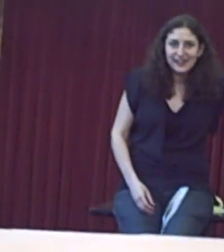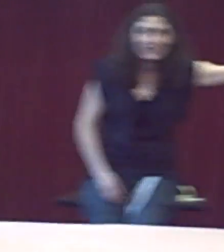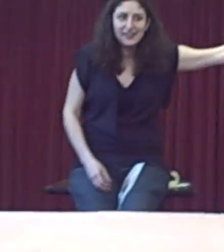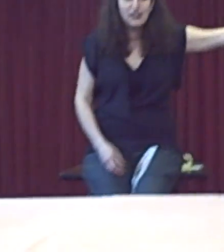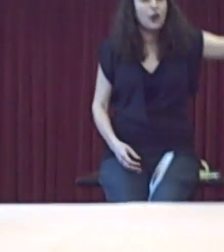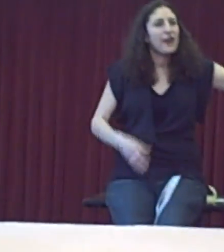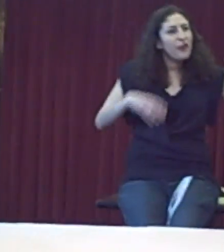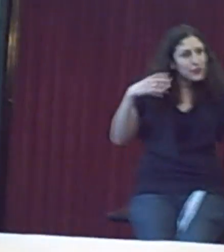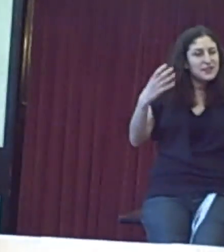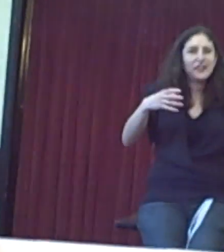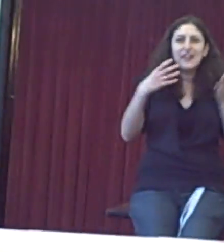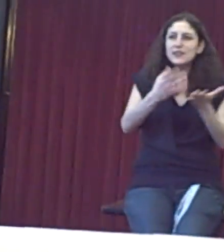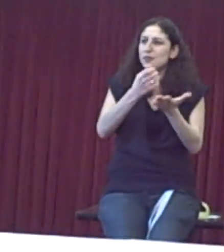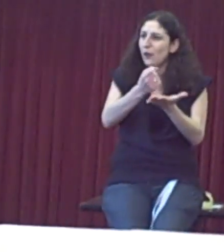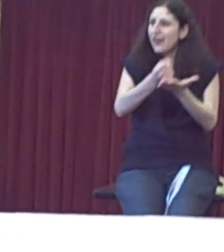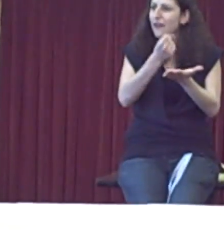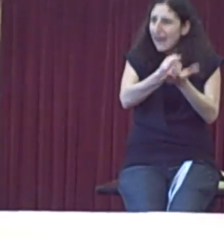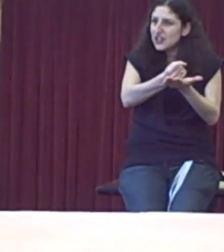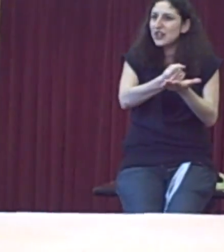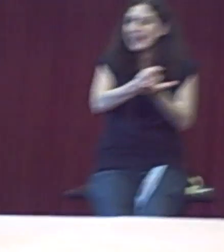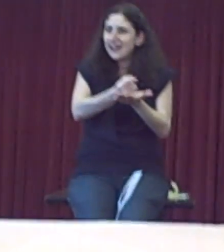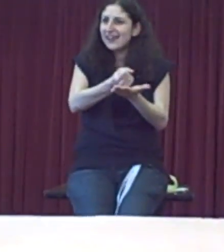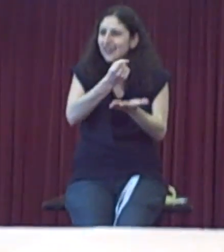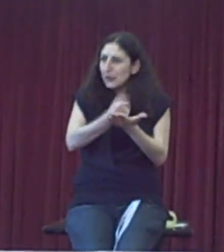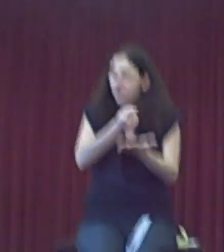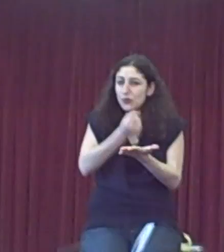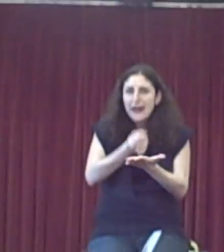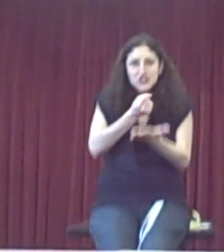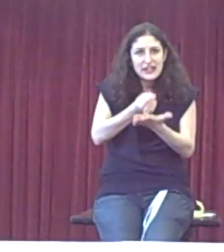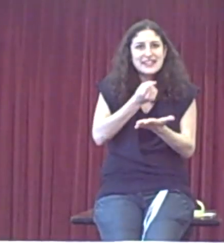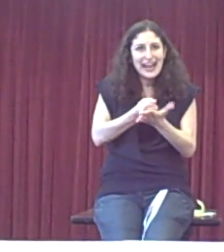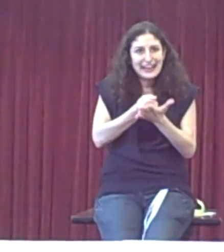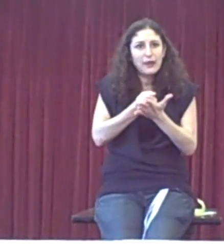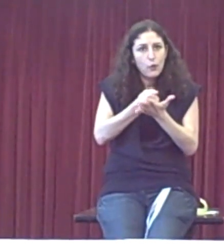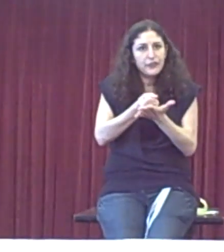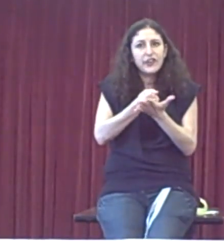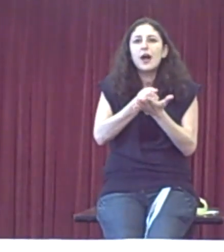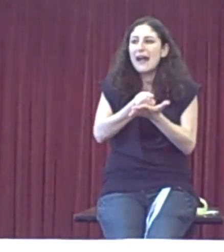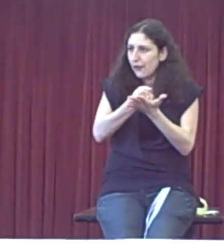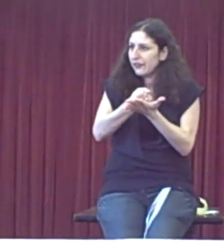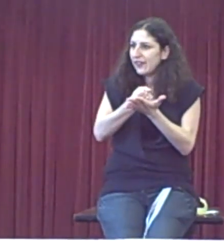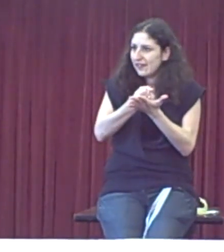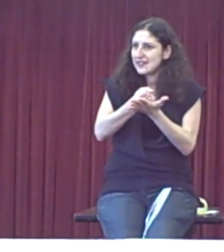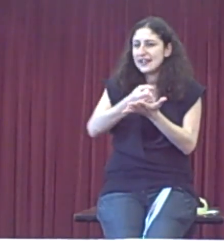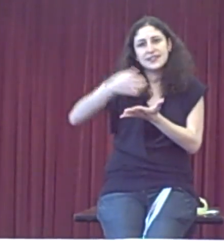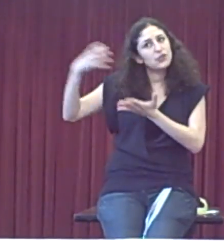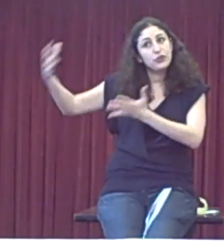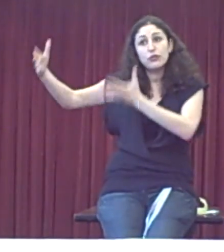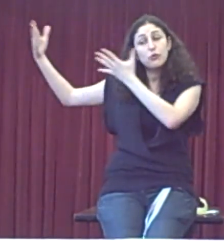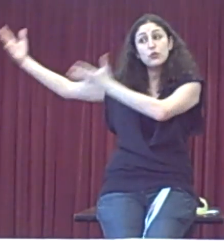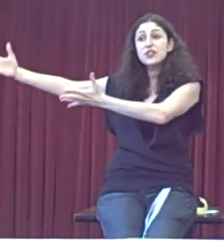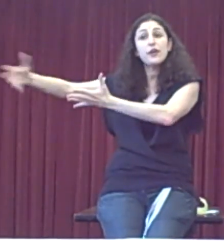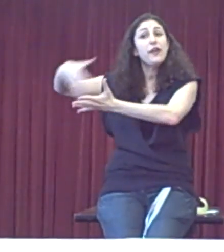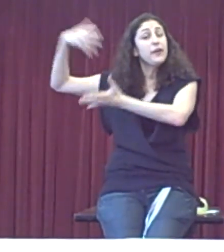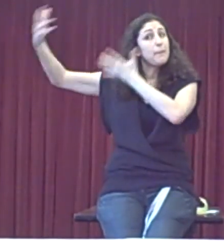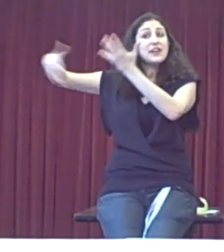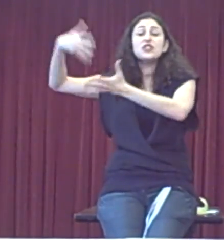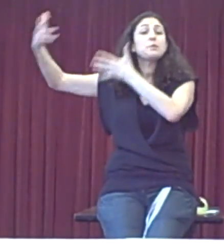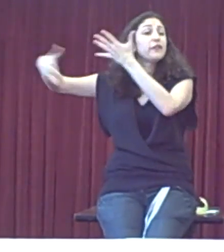All right, those are the things where you're actually attacking what's come out in that sense. You're also managing to put